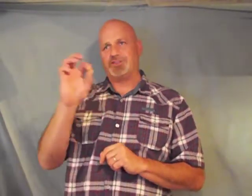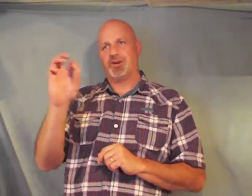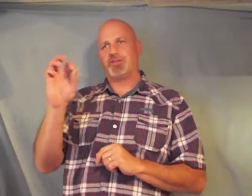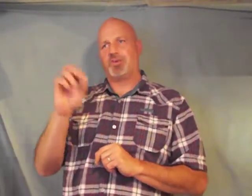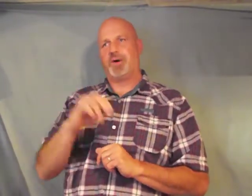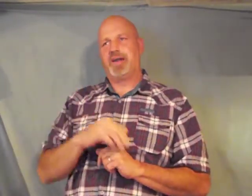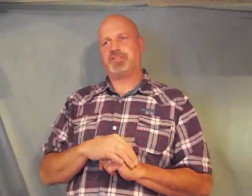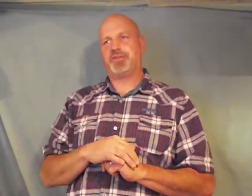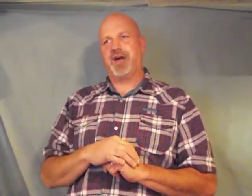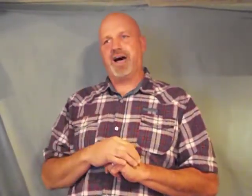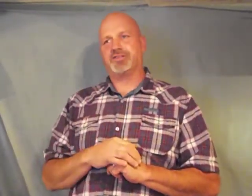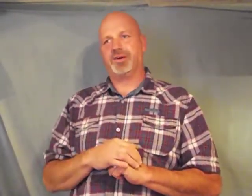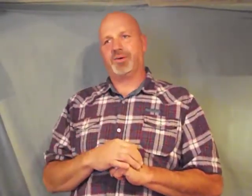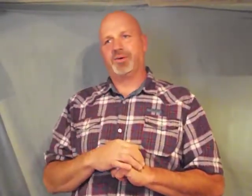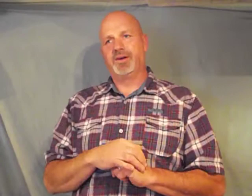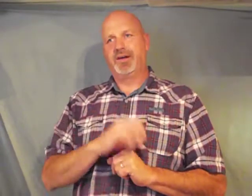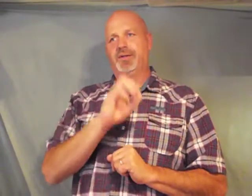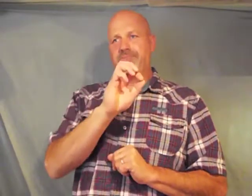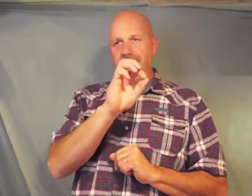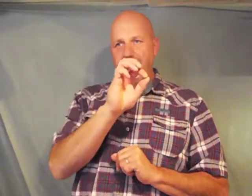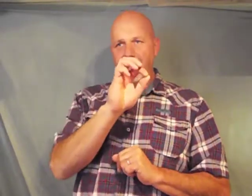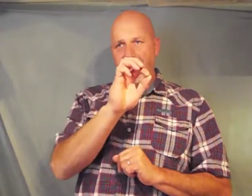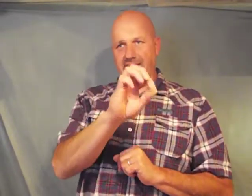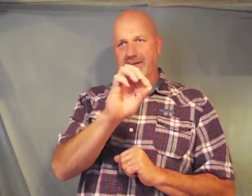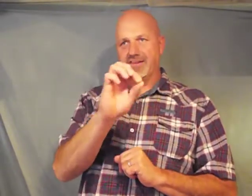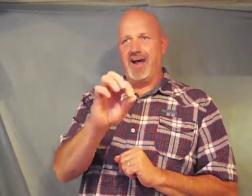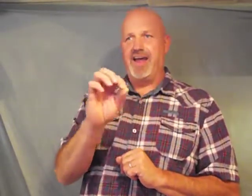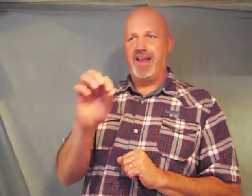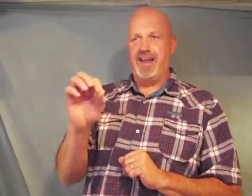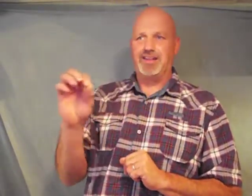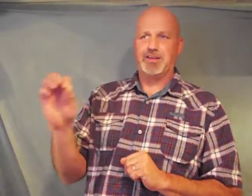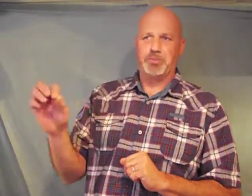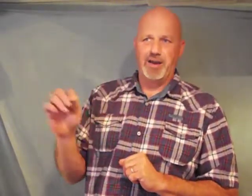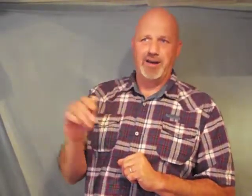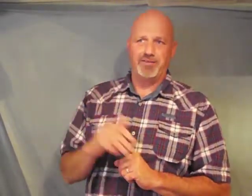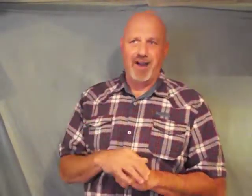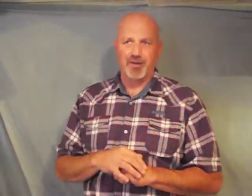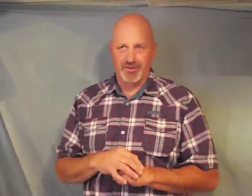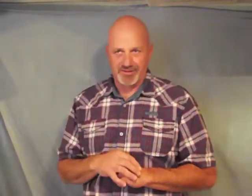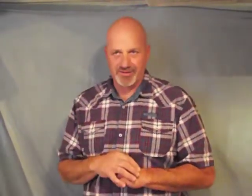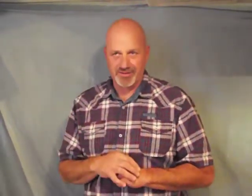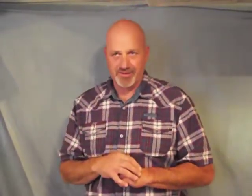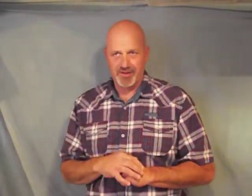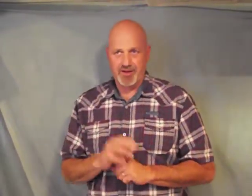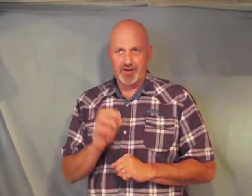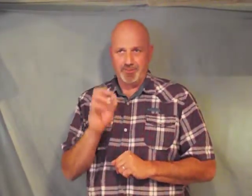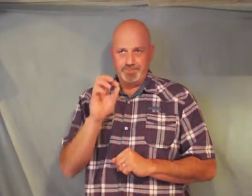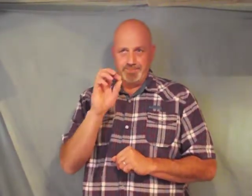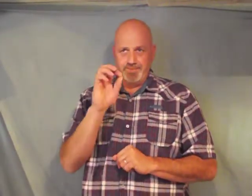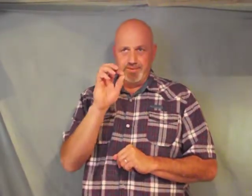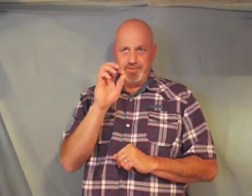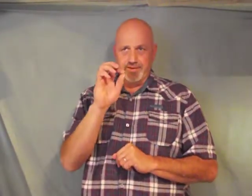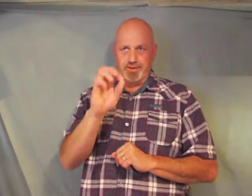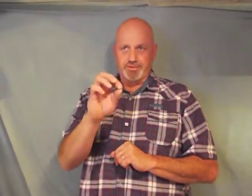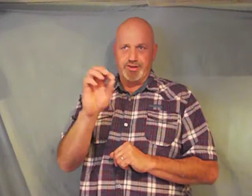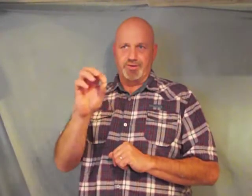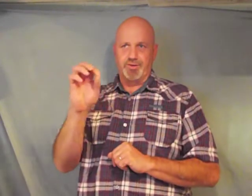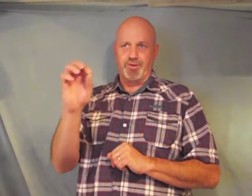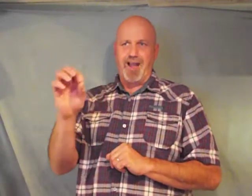over the ways of her household and does not eat the bread of idleness her children rise